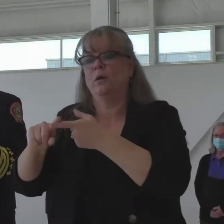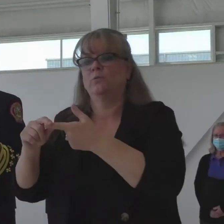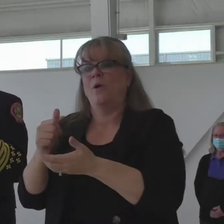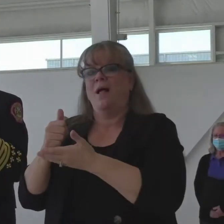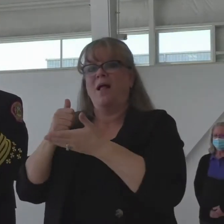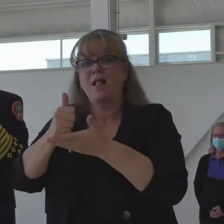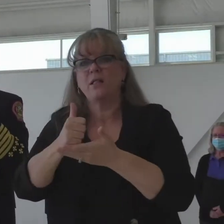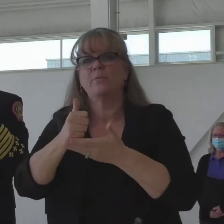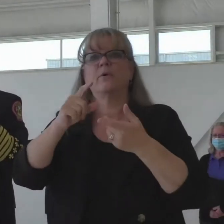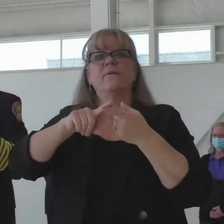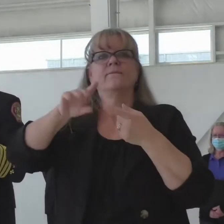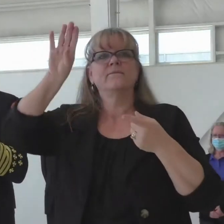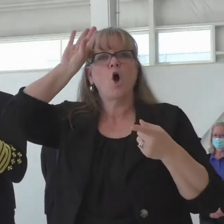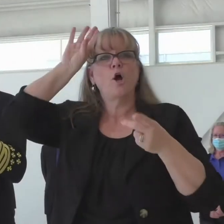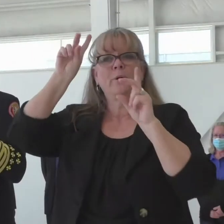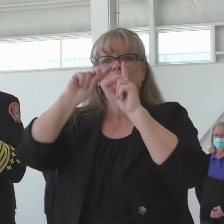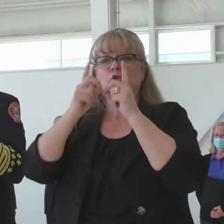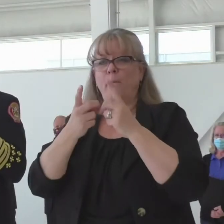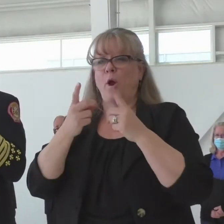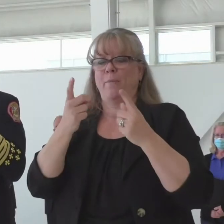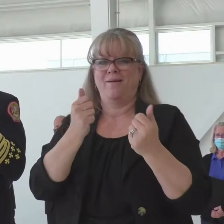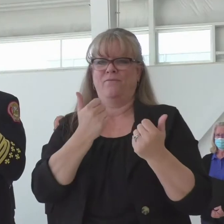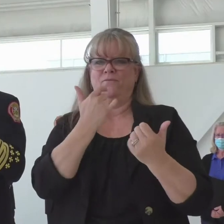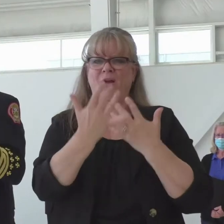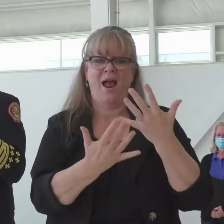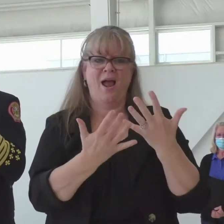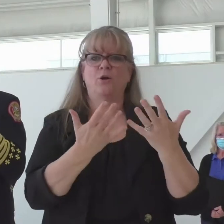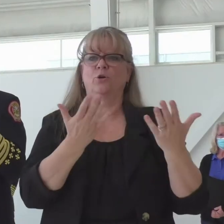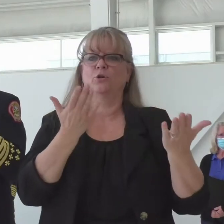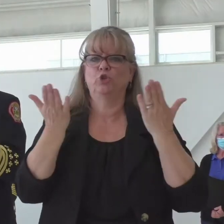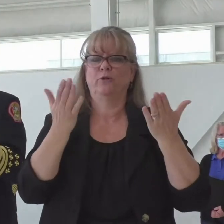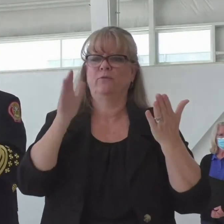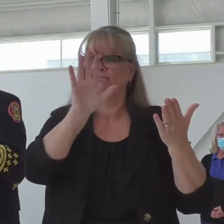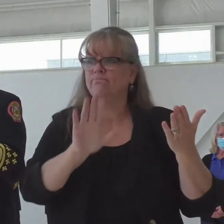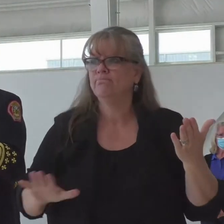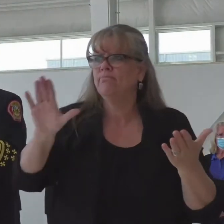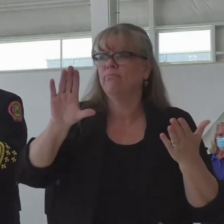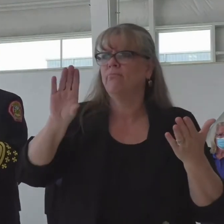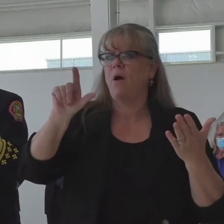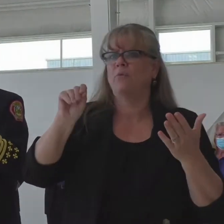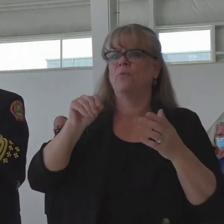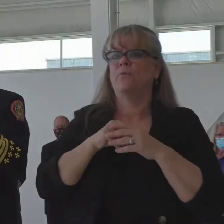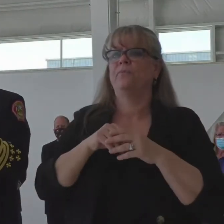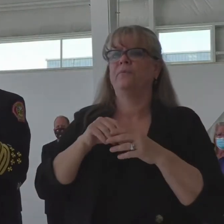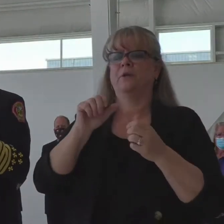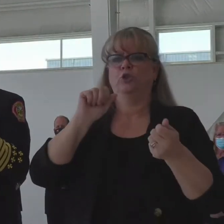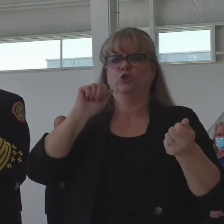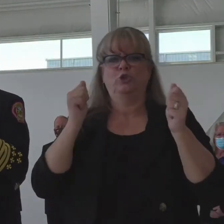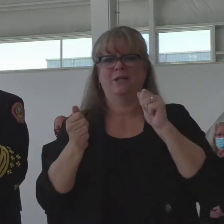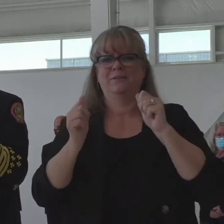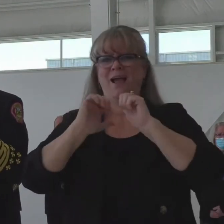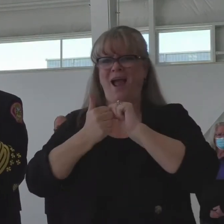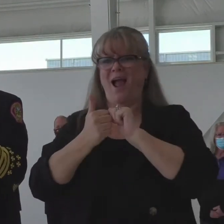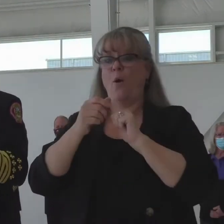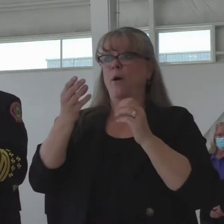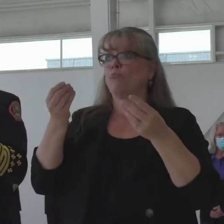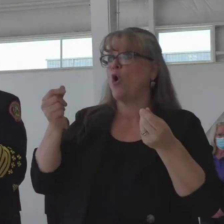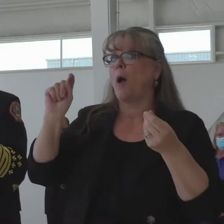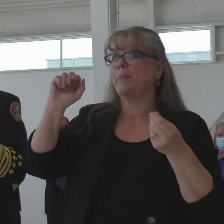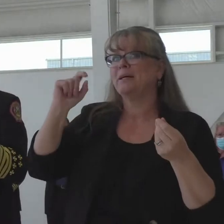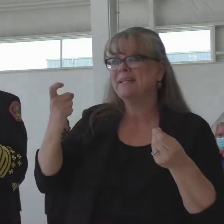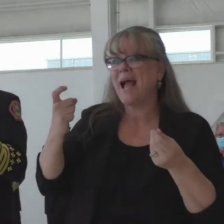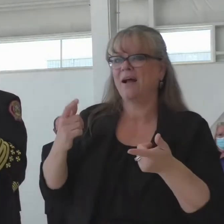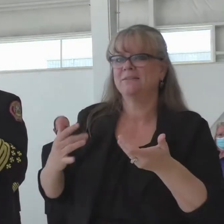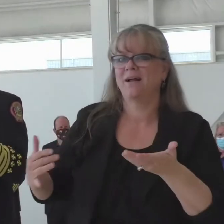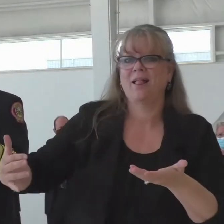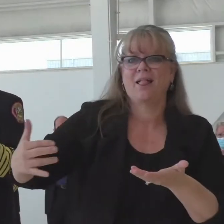continued control of the way those property taxes and what have you are maintained across the years to